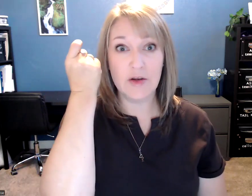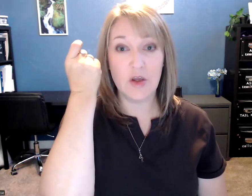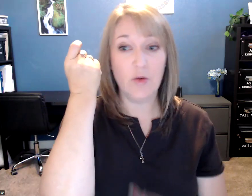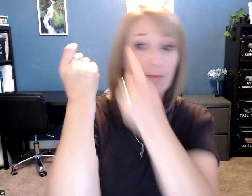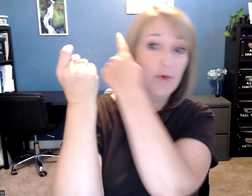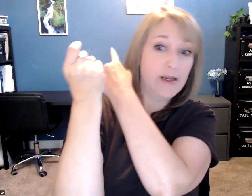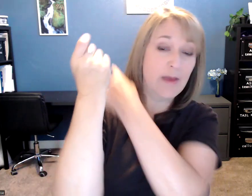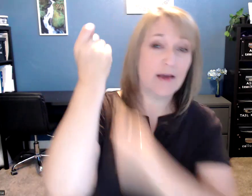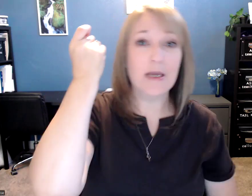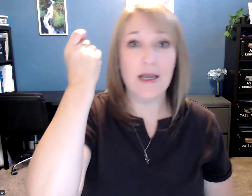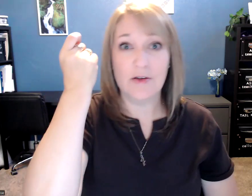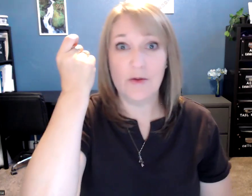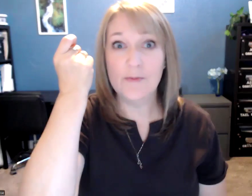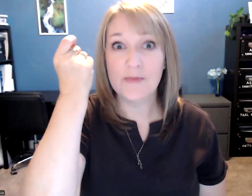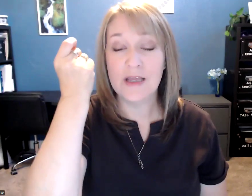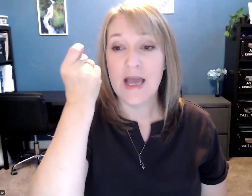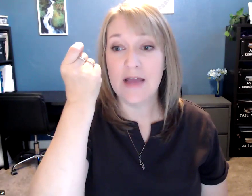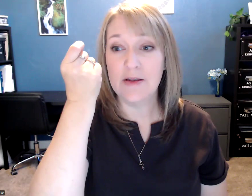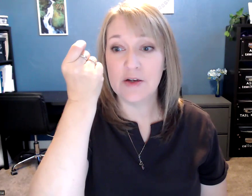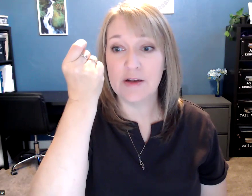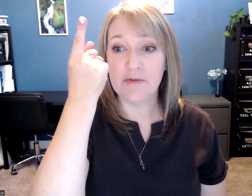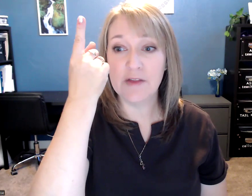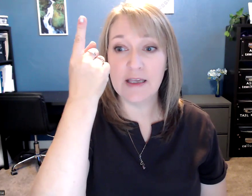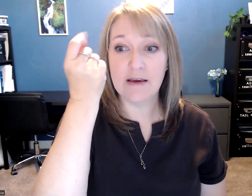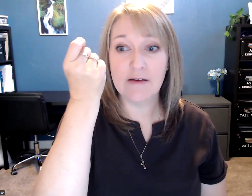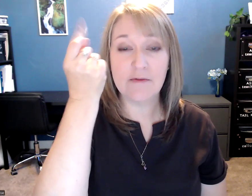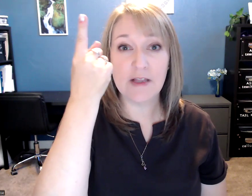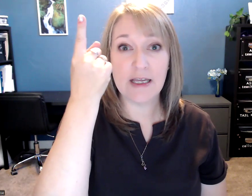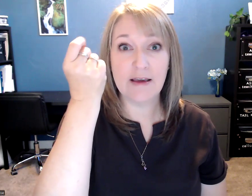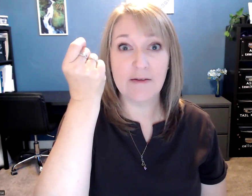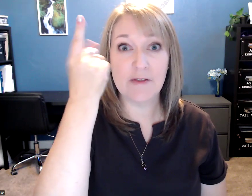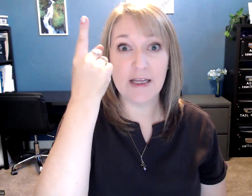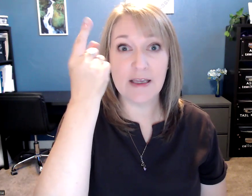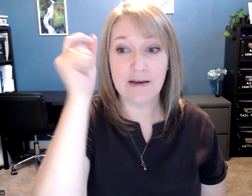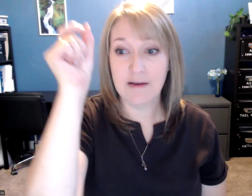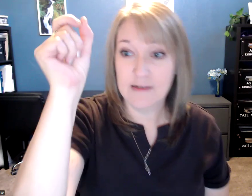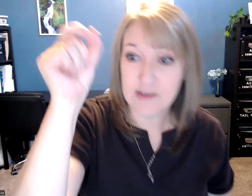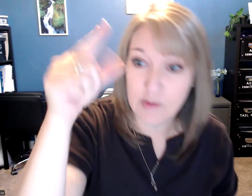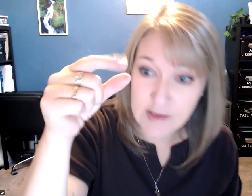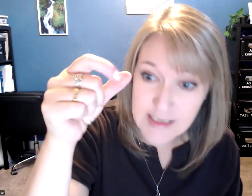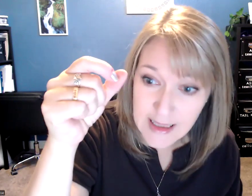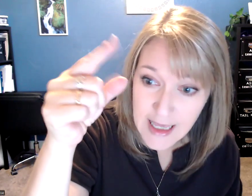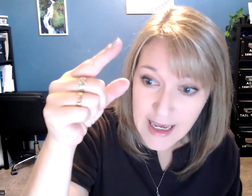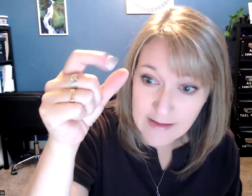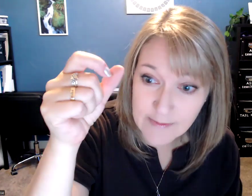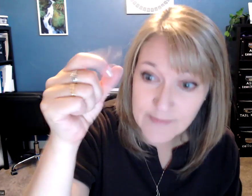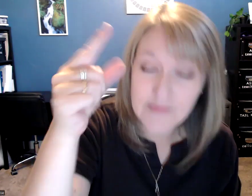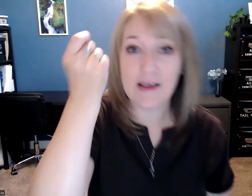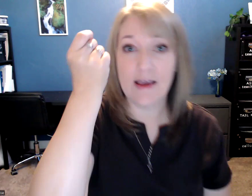you, pointing back behind you, and then you're going to flick, flick, flick. So it looks like that. Okay,